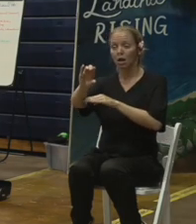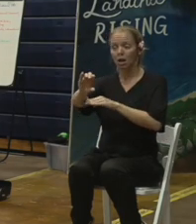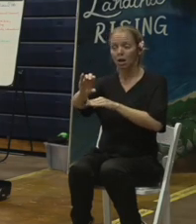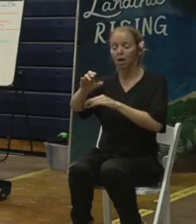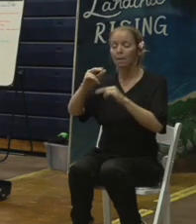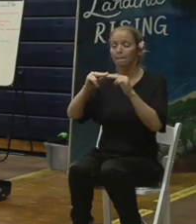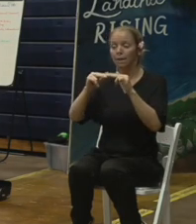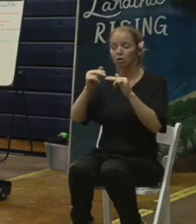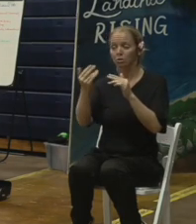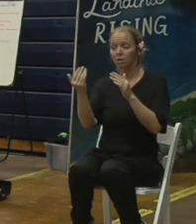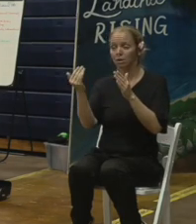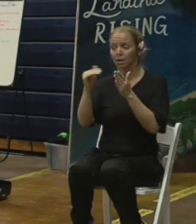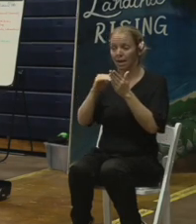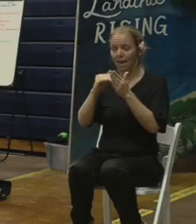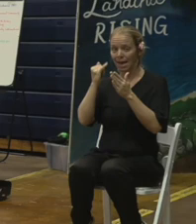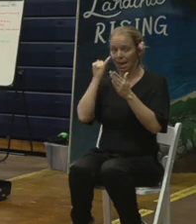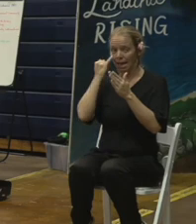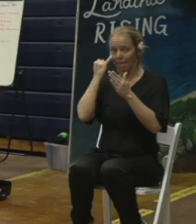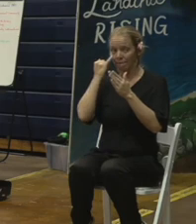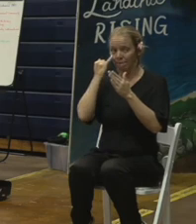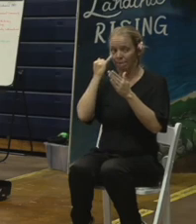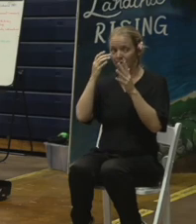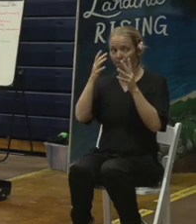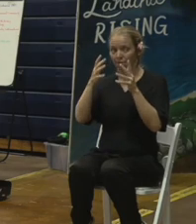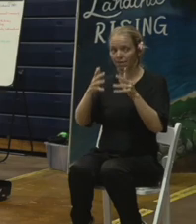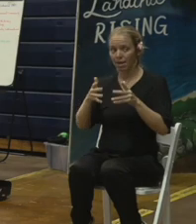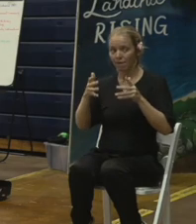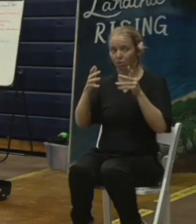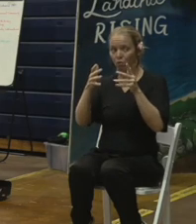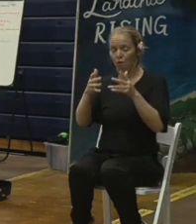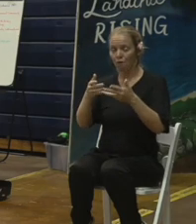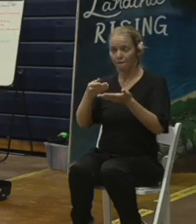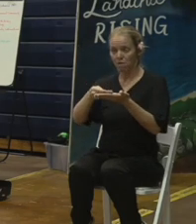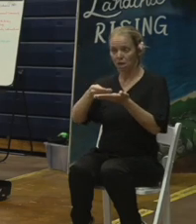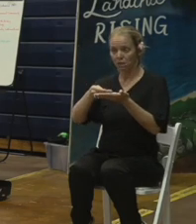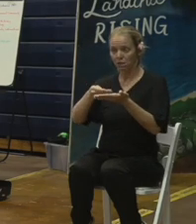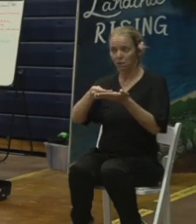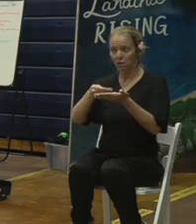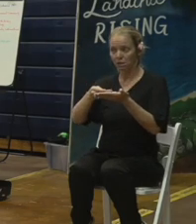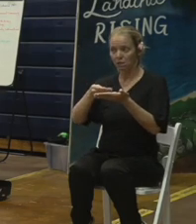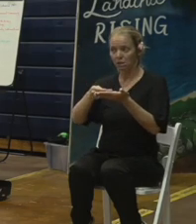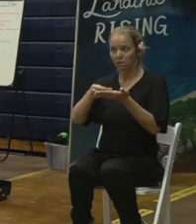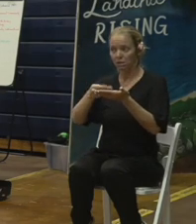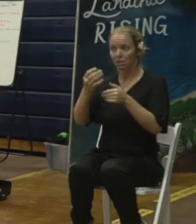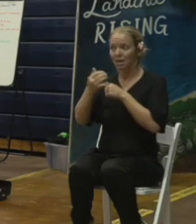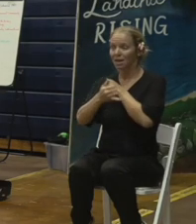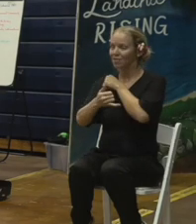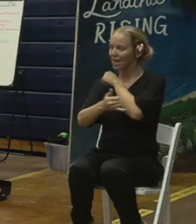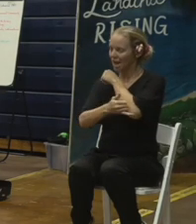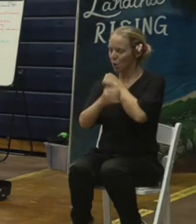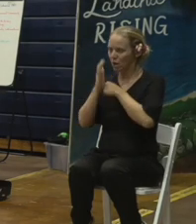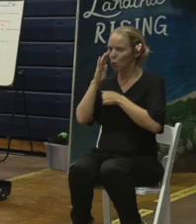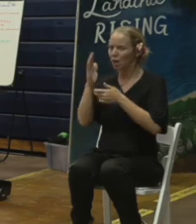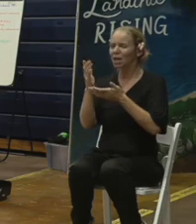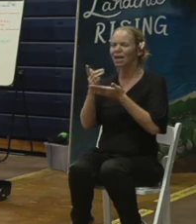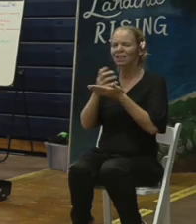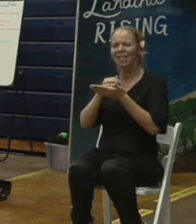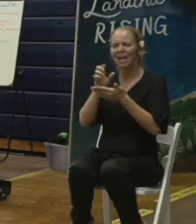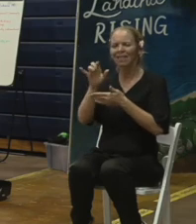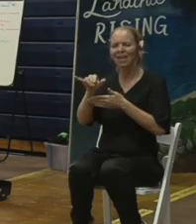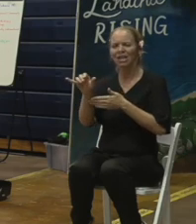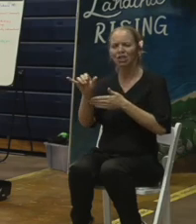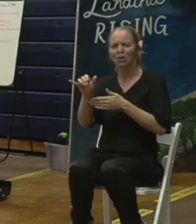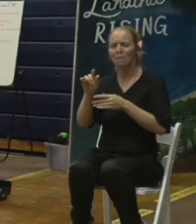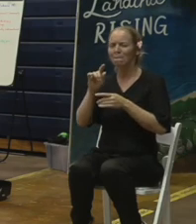there are any leftover funds the county will collect that too but you know that's not very